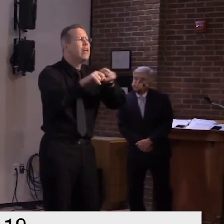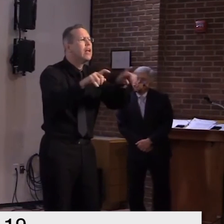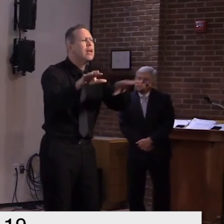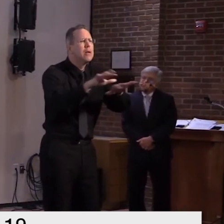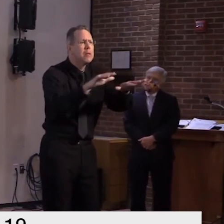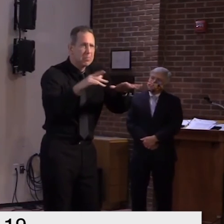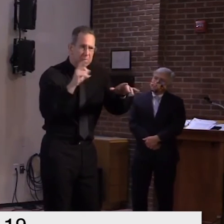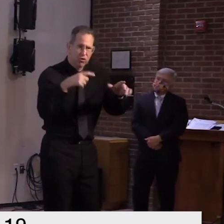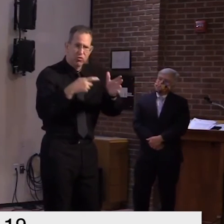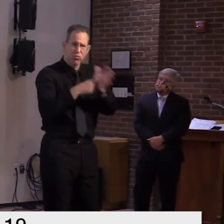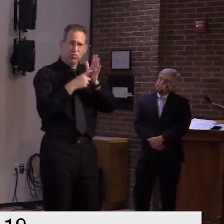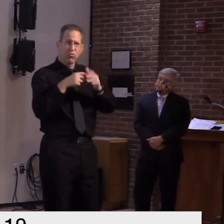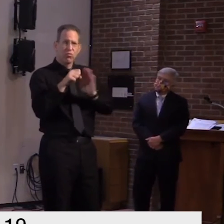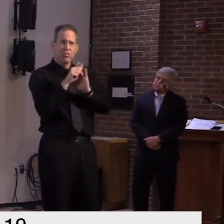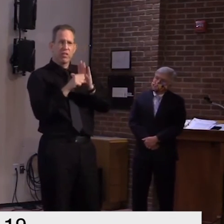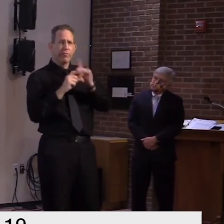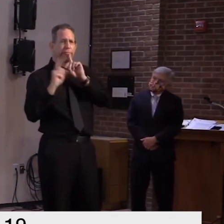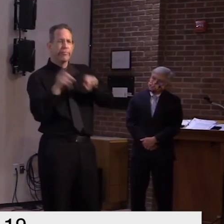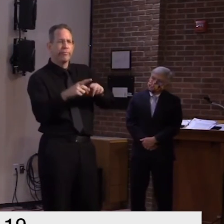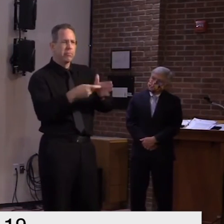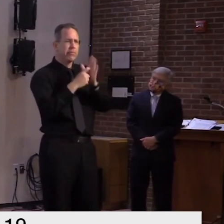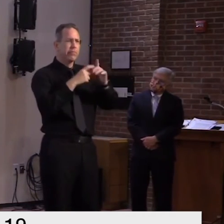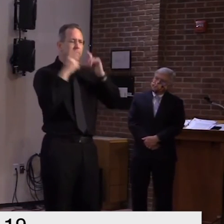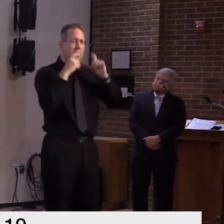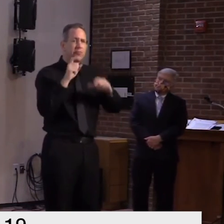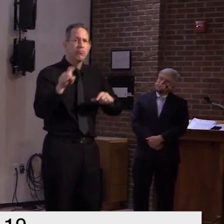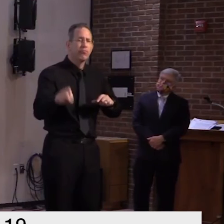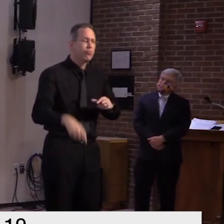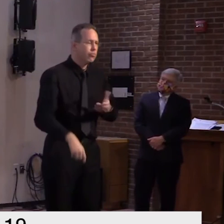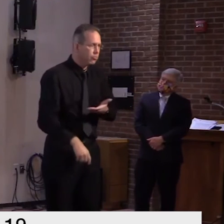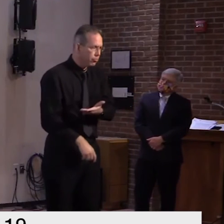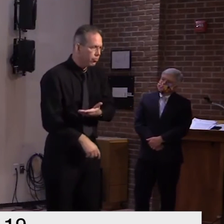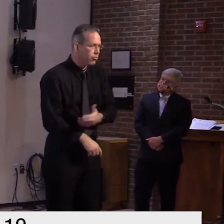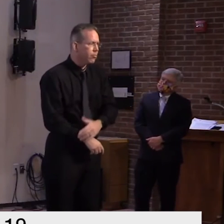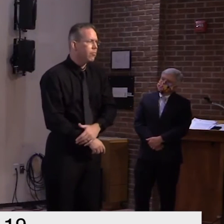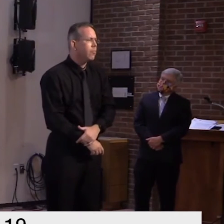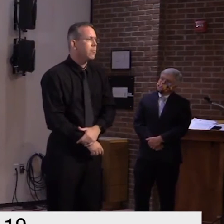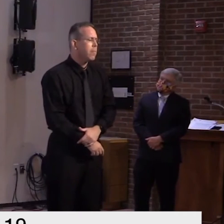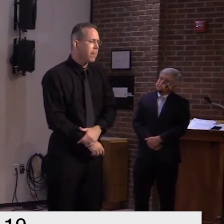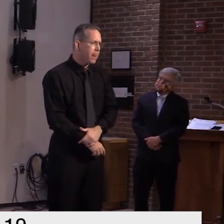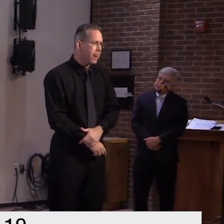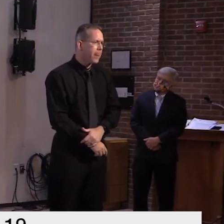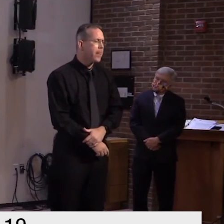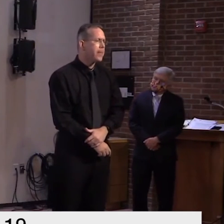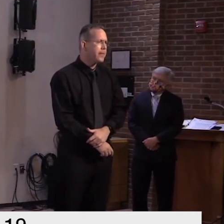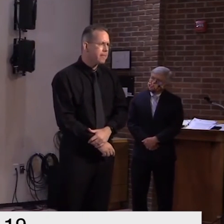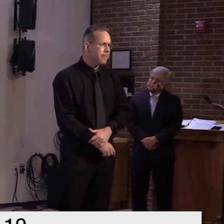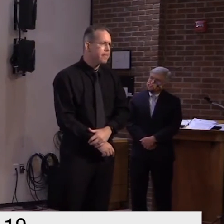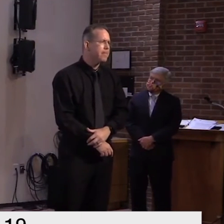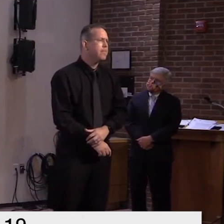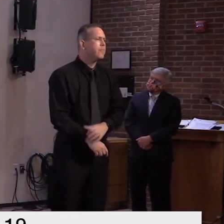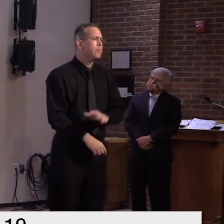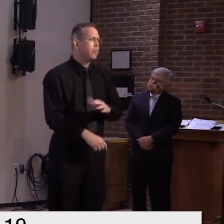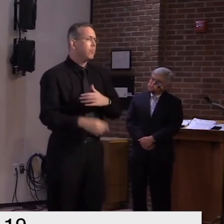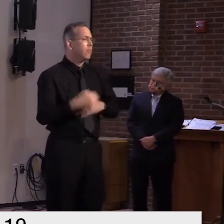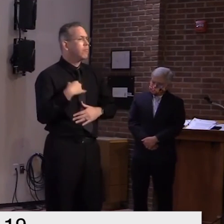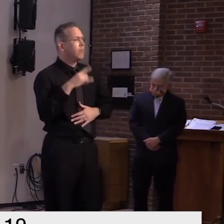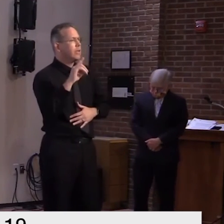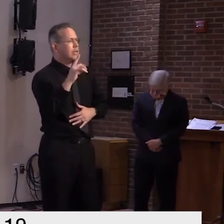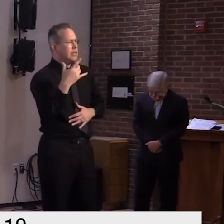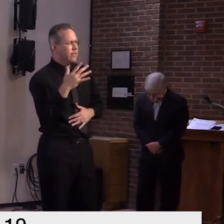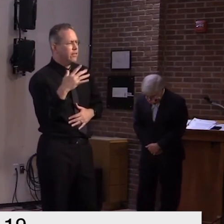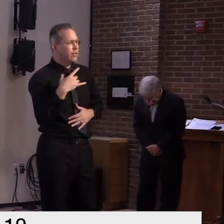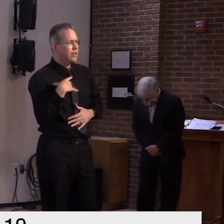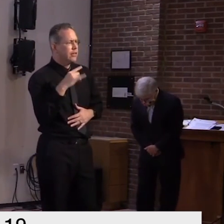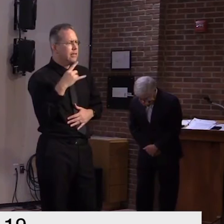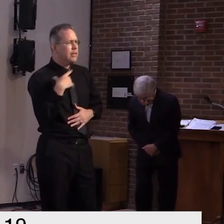we would be reaching out to the grocers and retailers for them to do some polling amongst their members to see whether they thought it